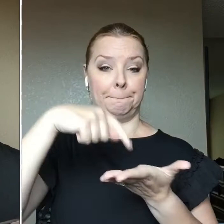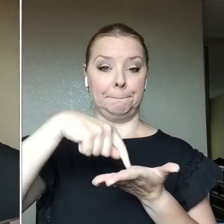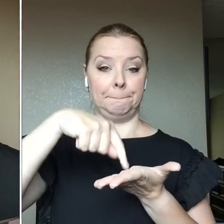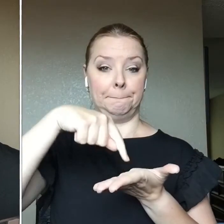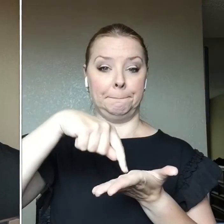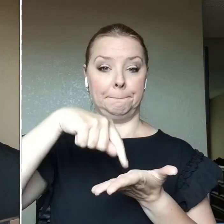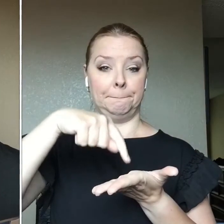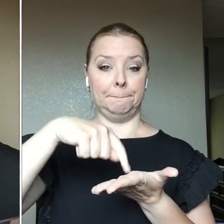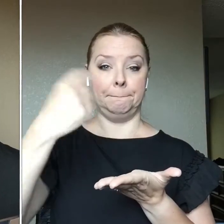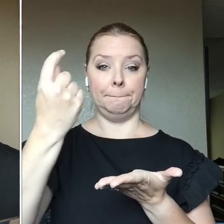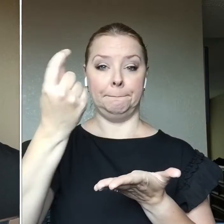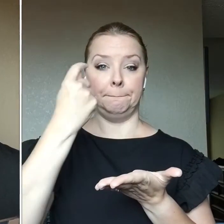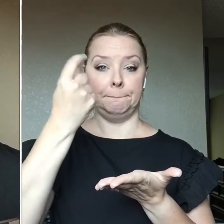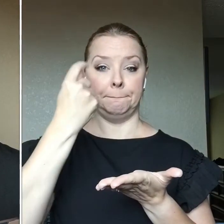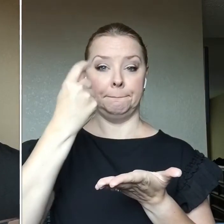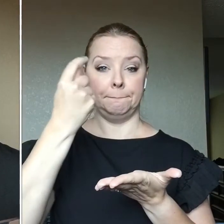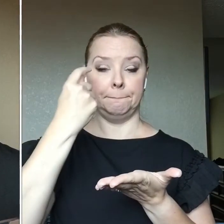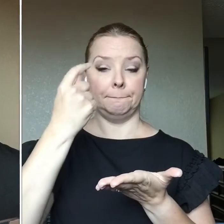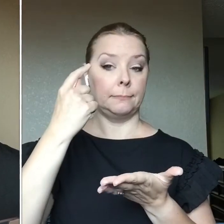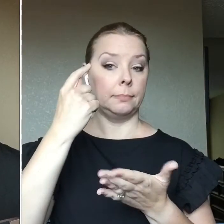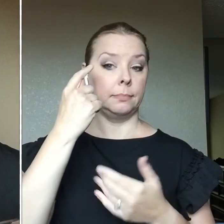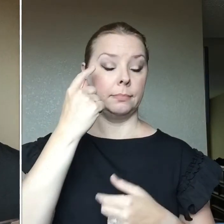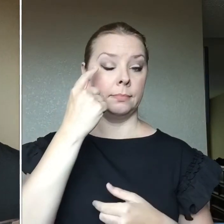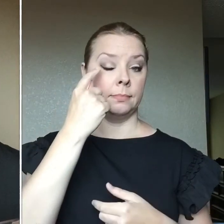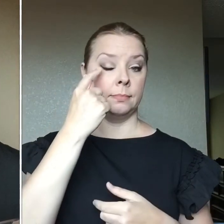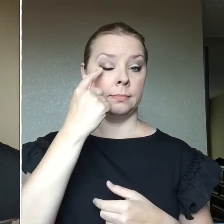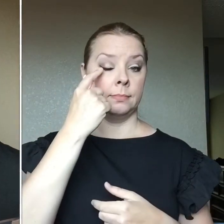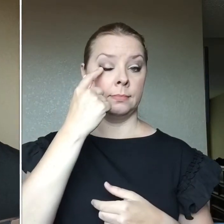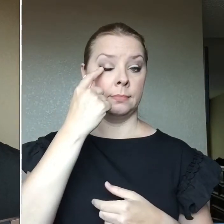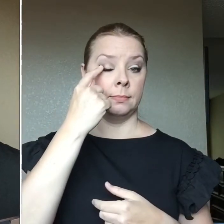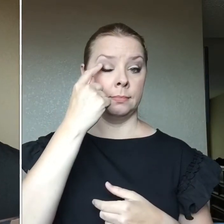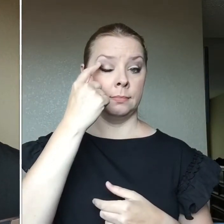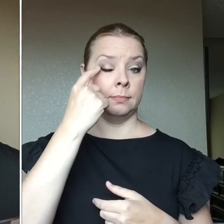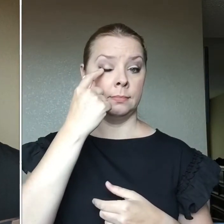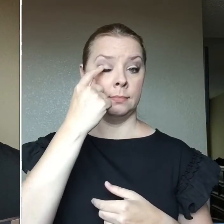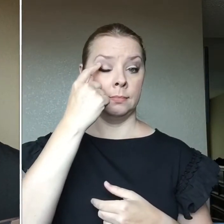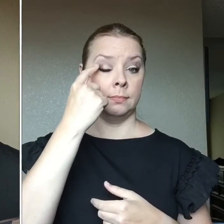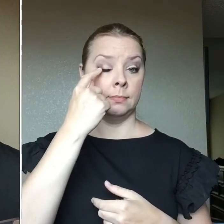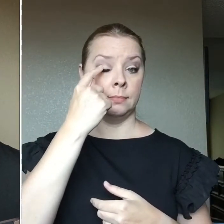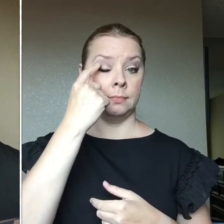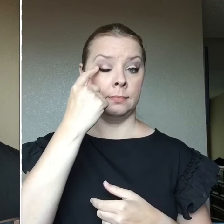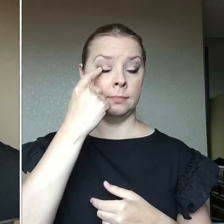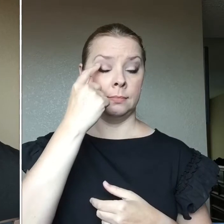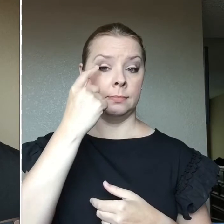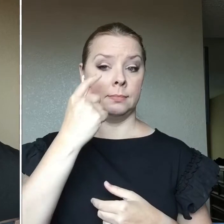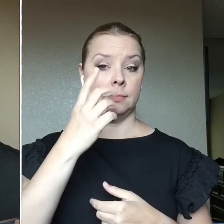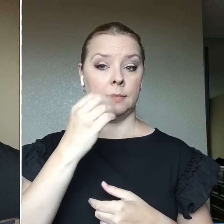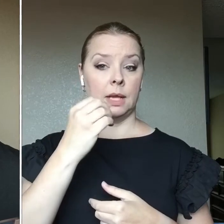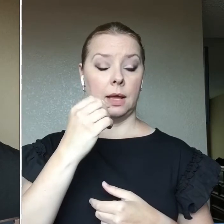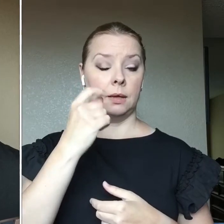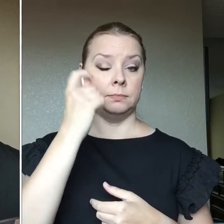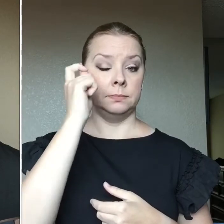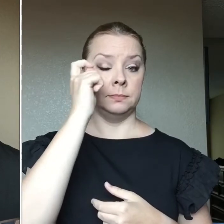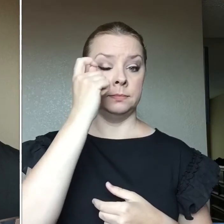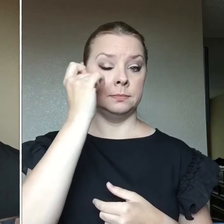I'm going to tap it into the corner right here and work it into the outer